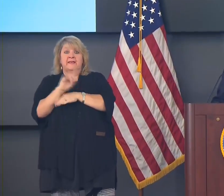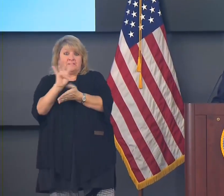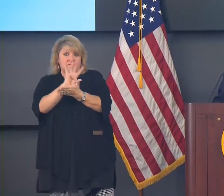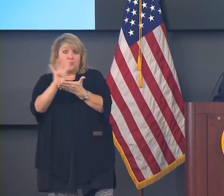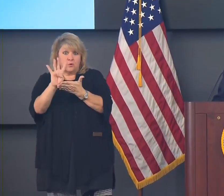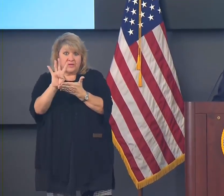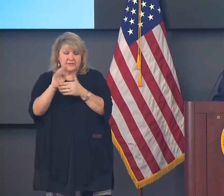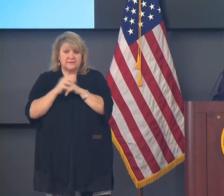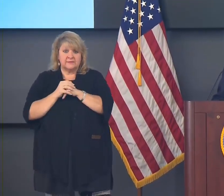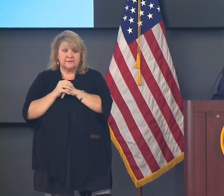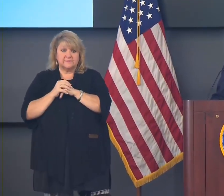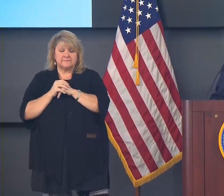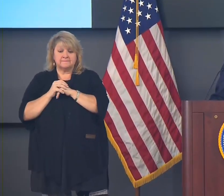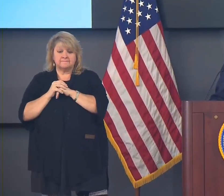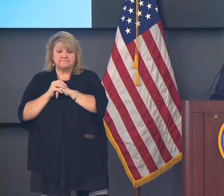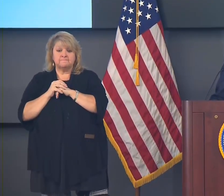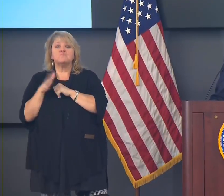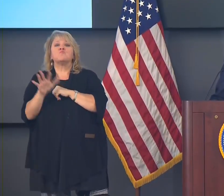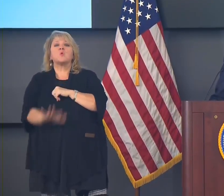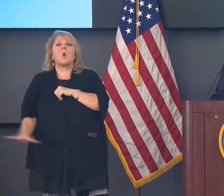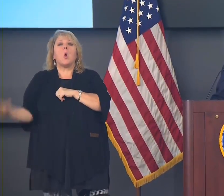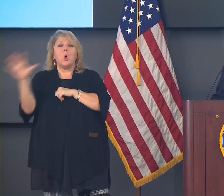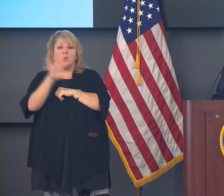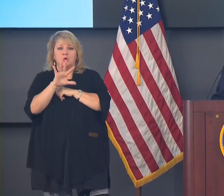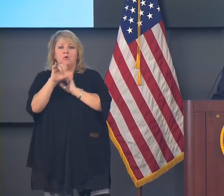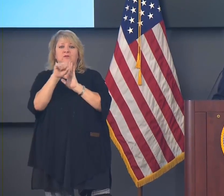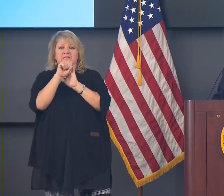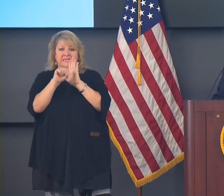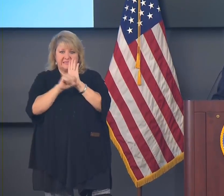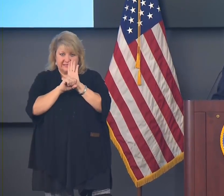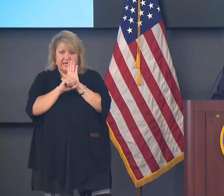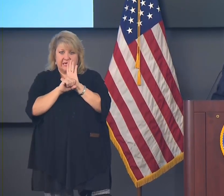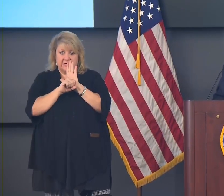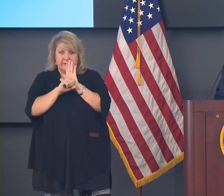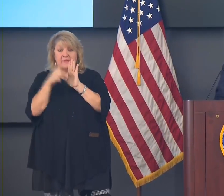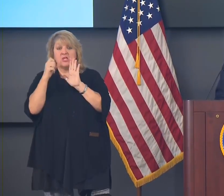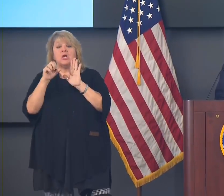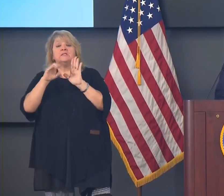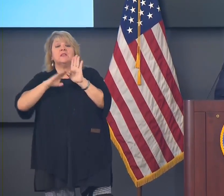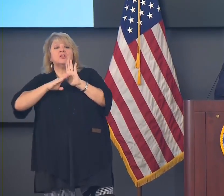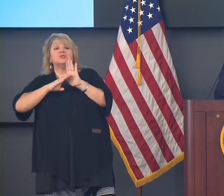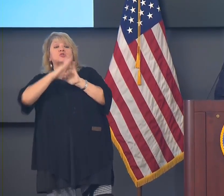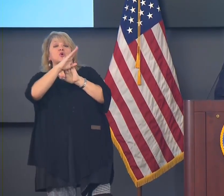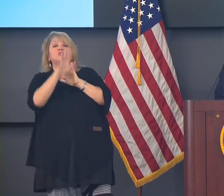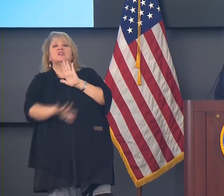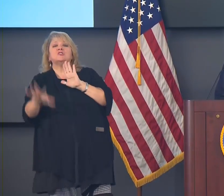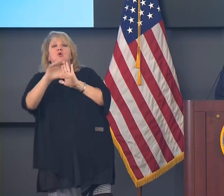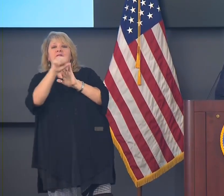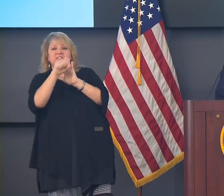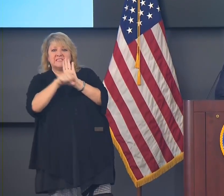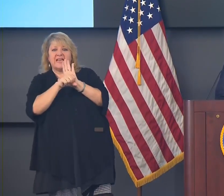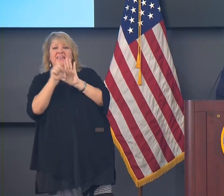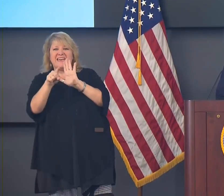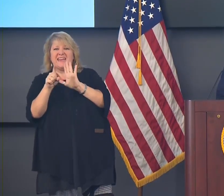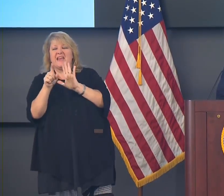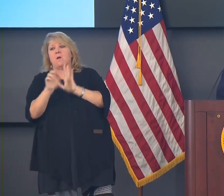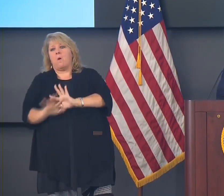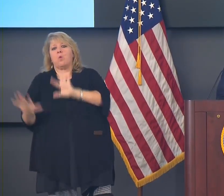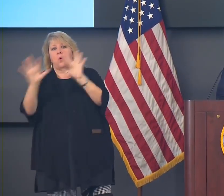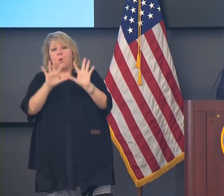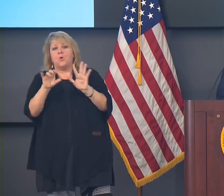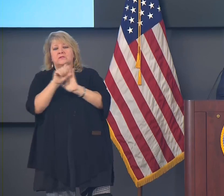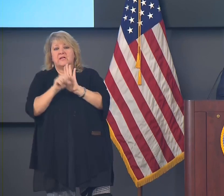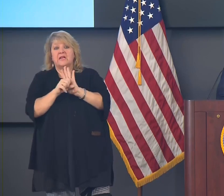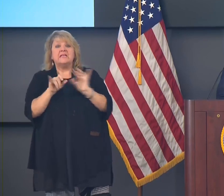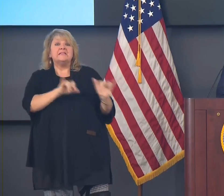This is clearly a statewide surge, and it requires a statewide coordinated effort. And by the way, these are the same